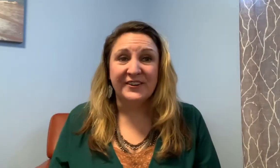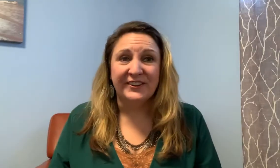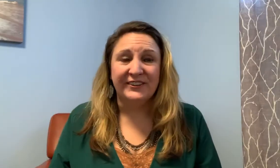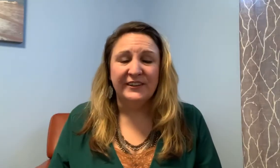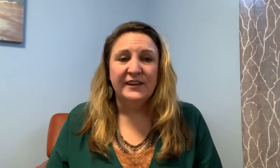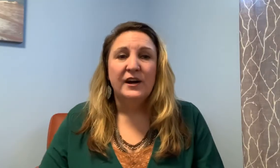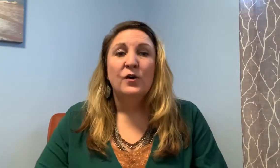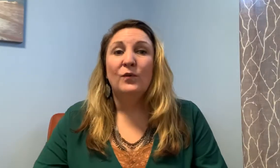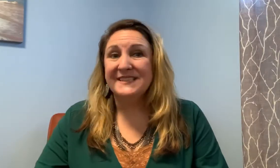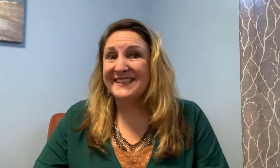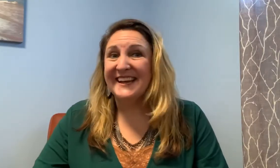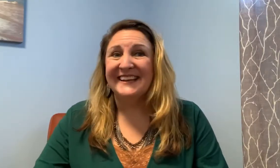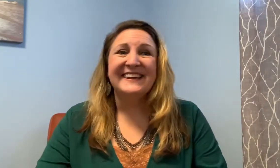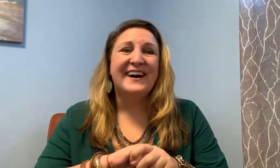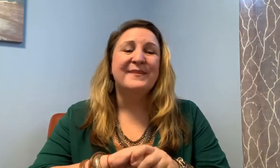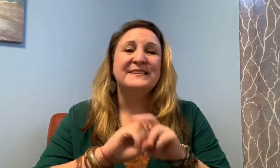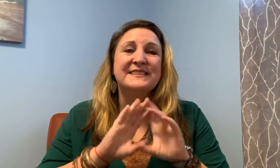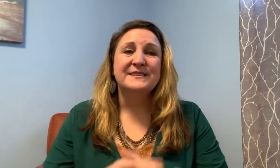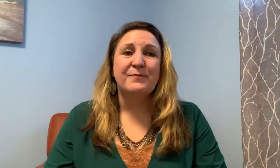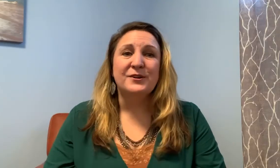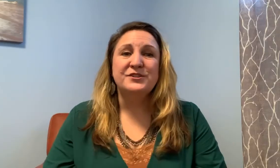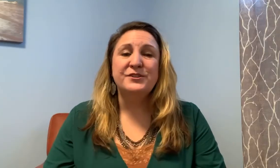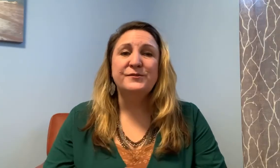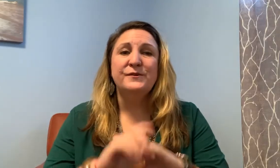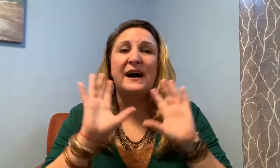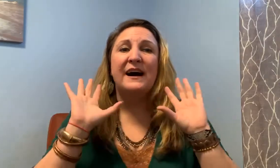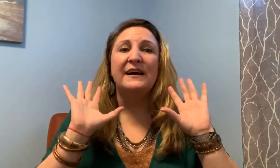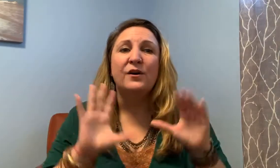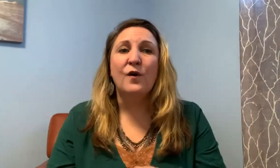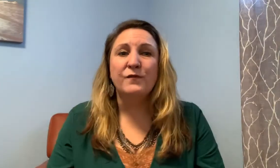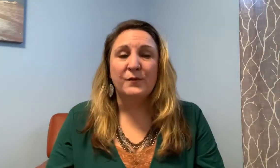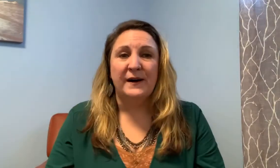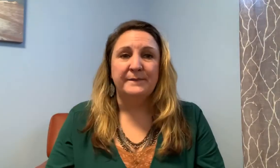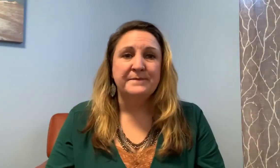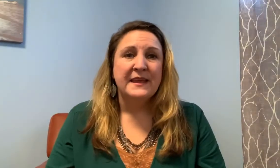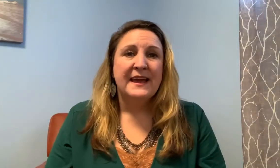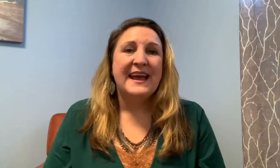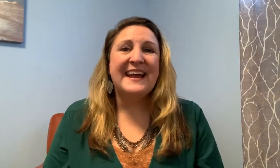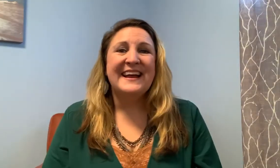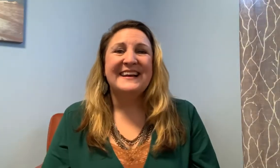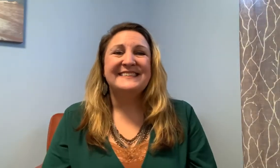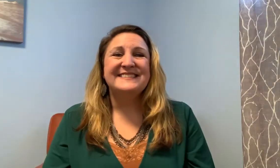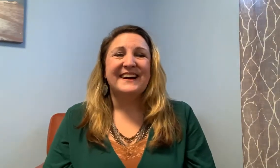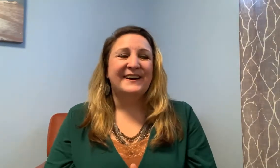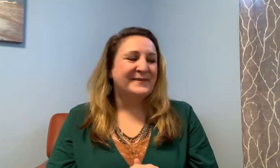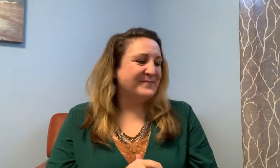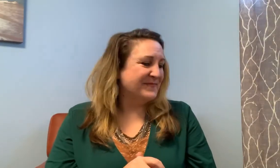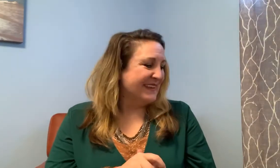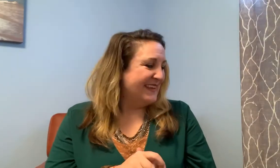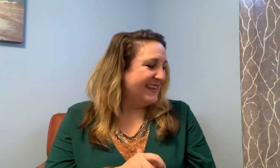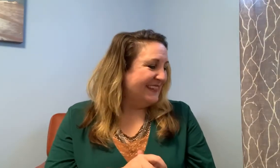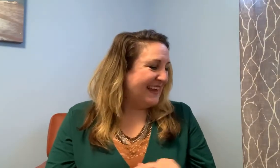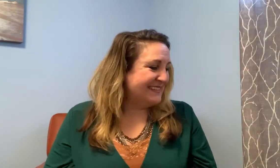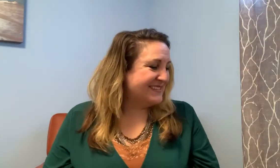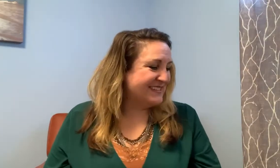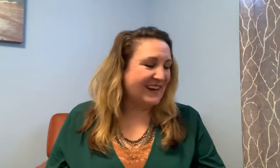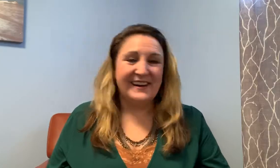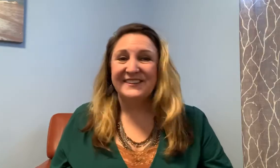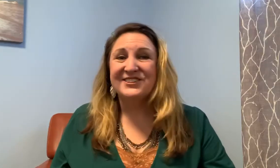once again this is part two on overwhelm and let's just